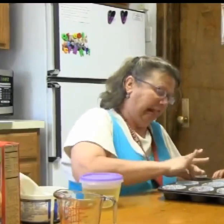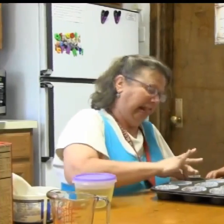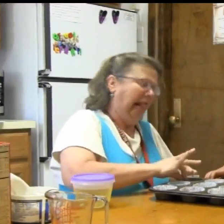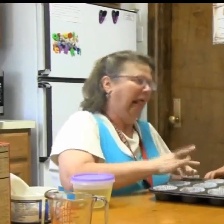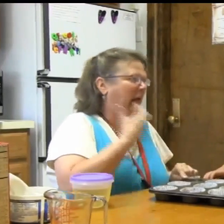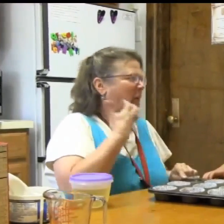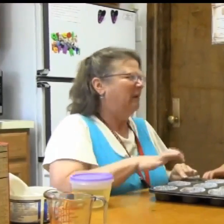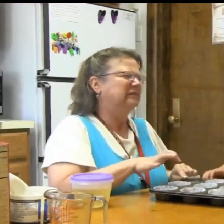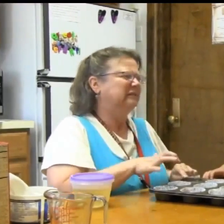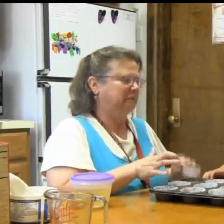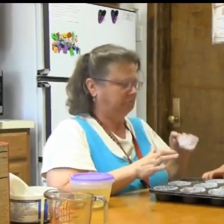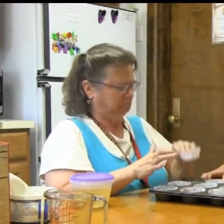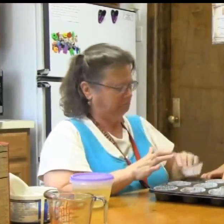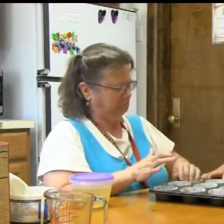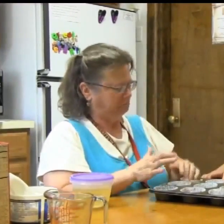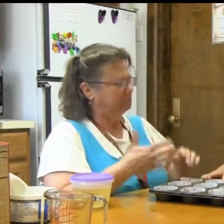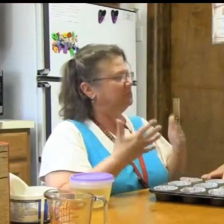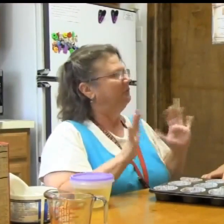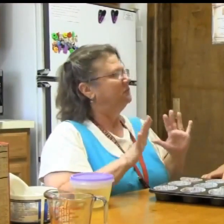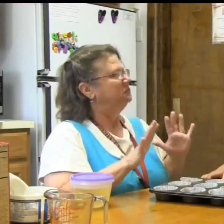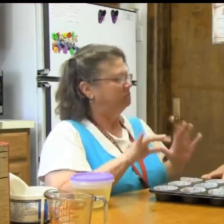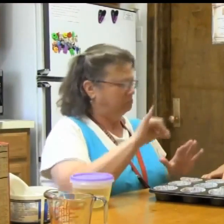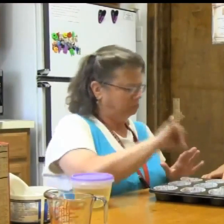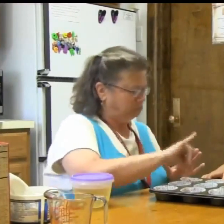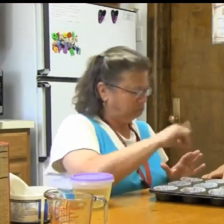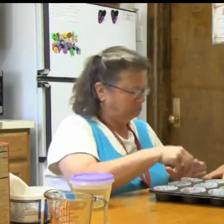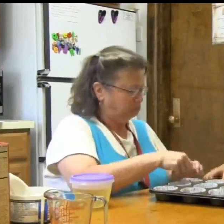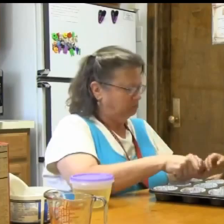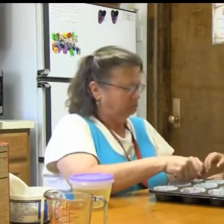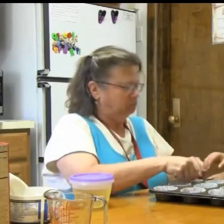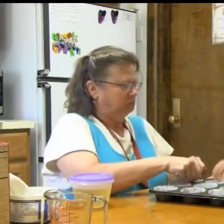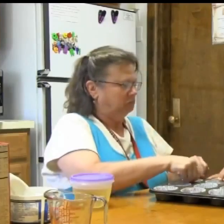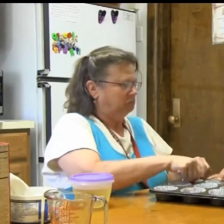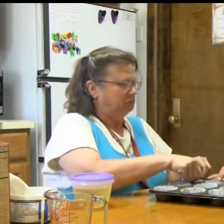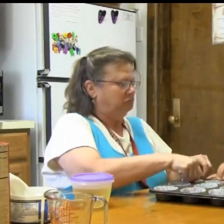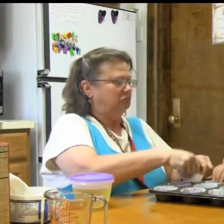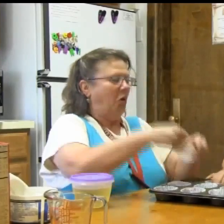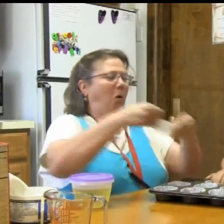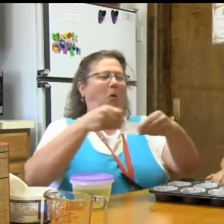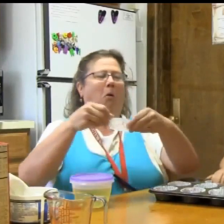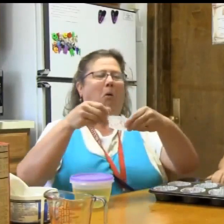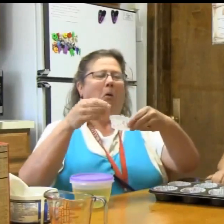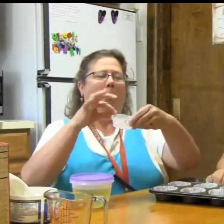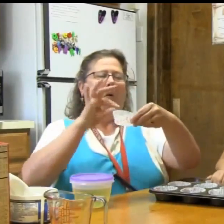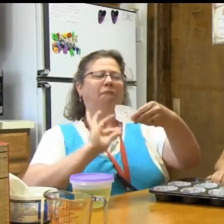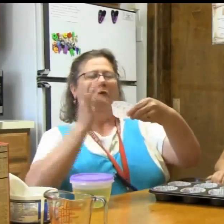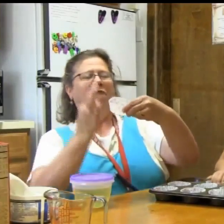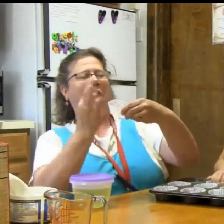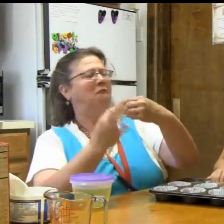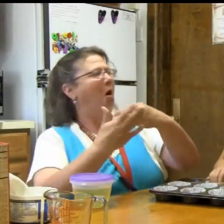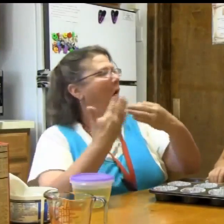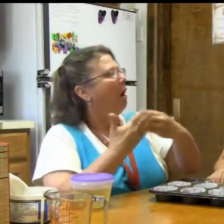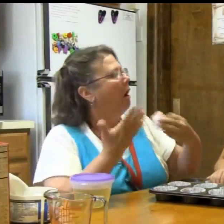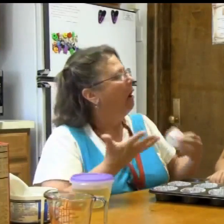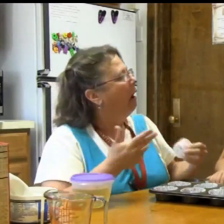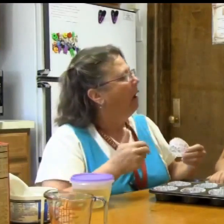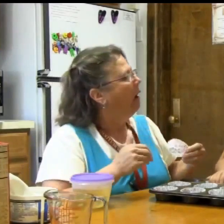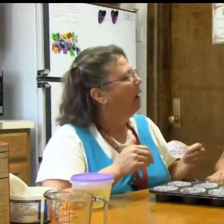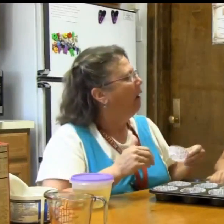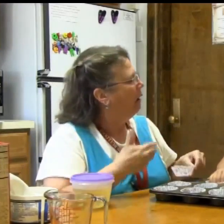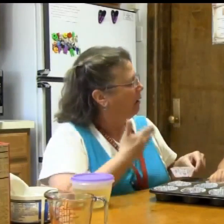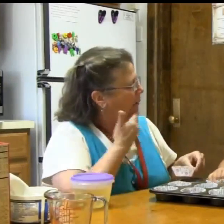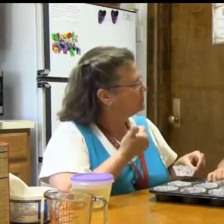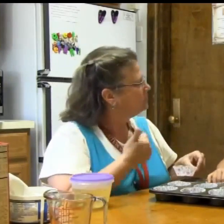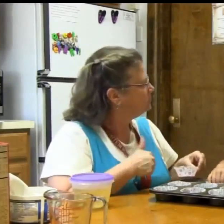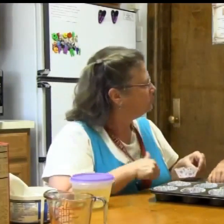hot. It would be hot. It would get sticky. And we don't want that to happen. So the paper cup will take care of that. And